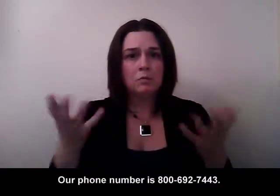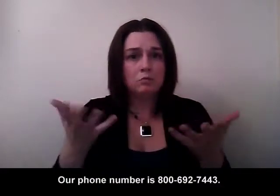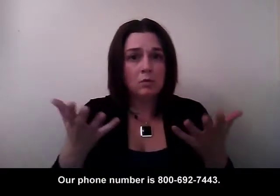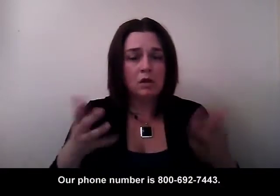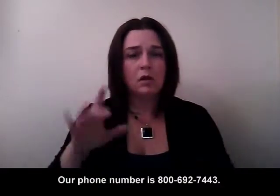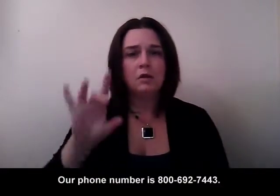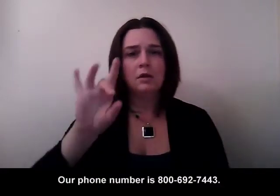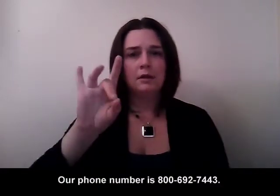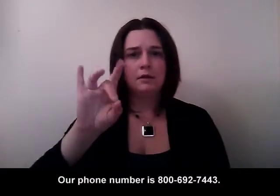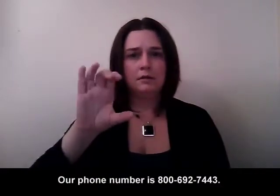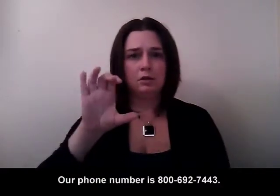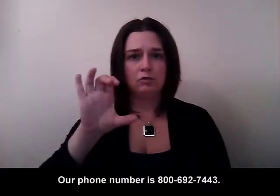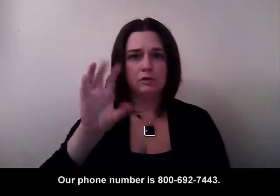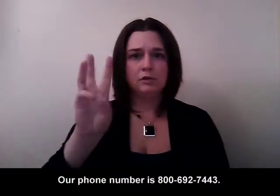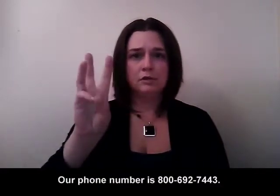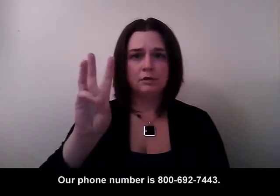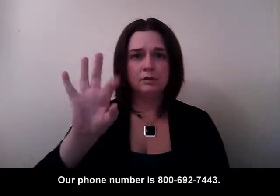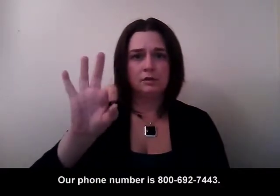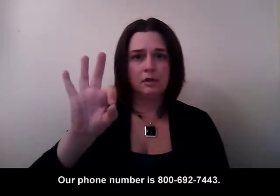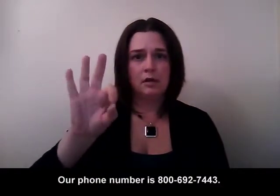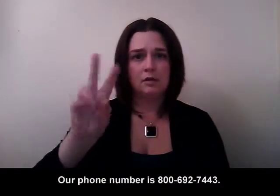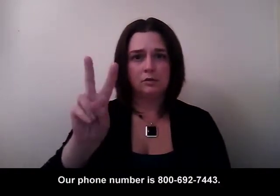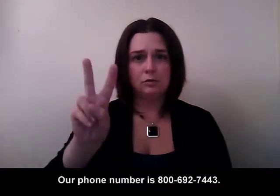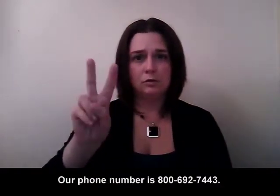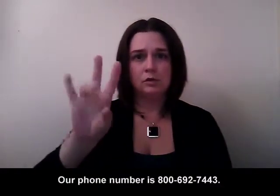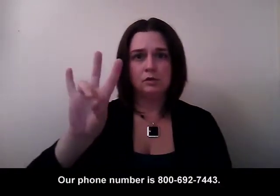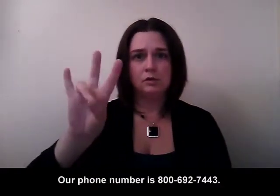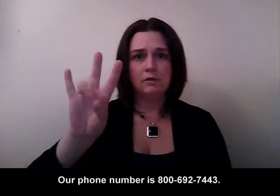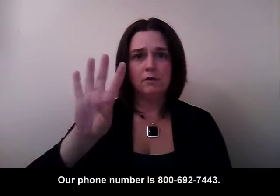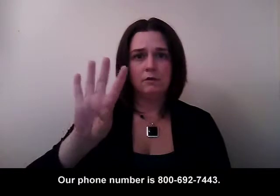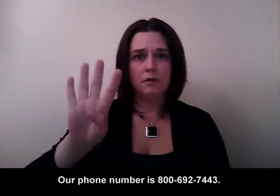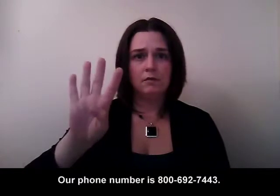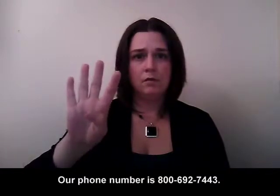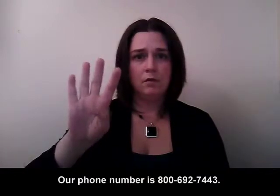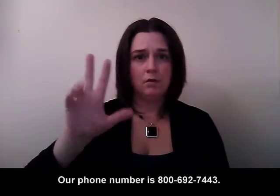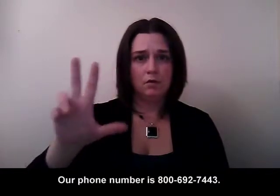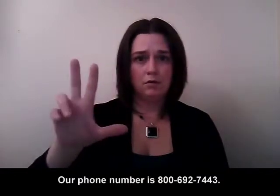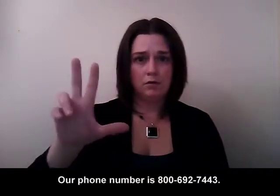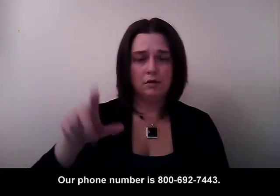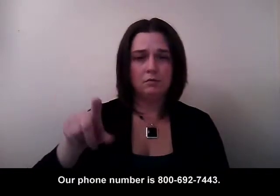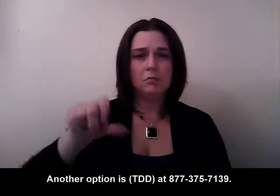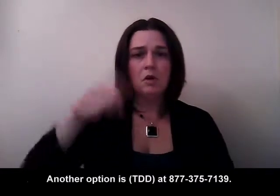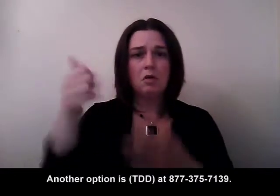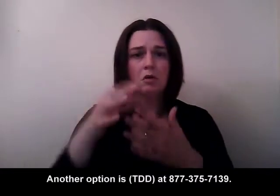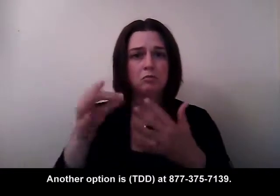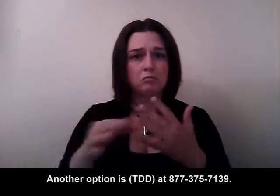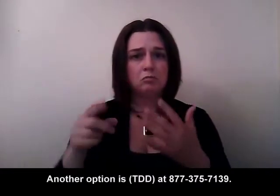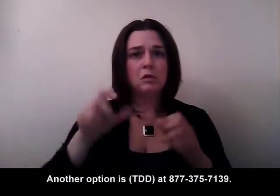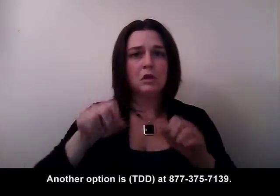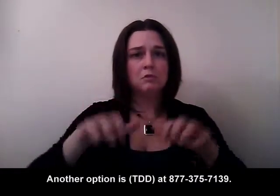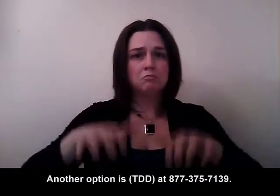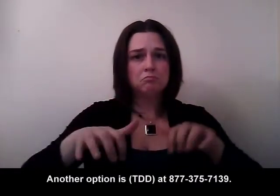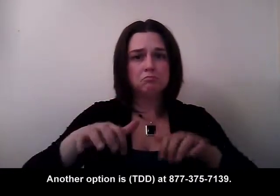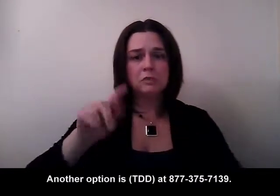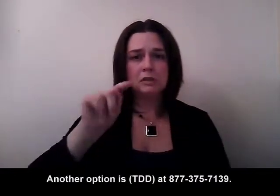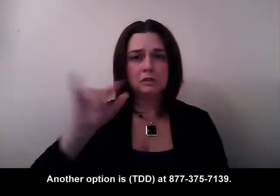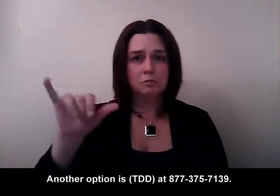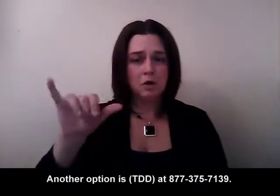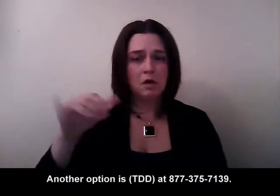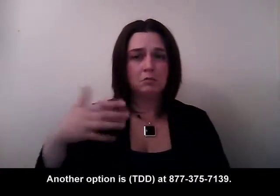Our phone number is 800-692-7443. Another option is TDD